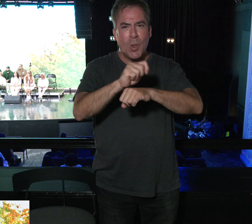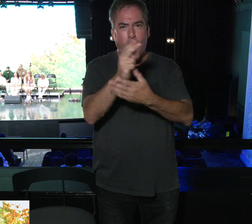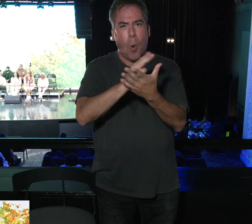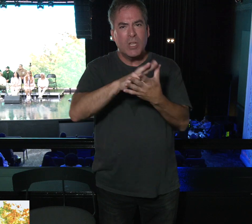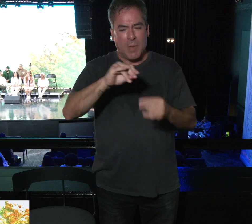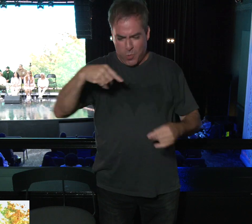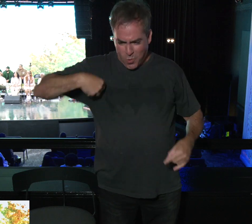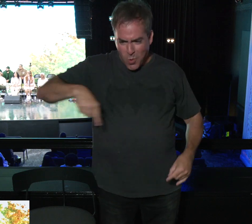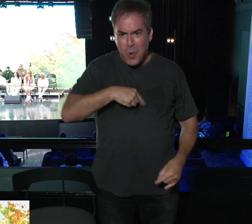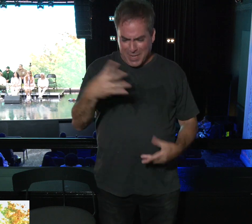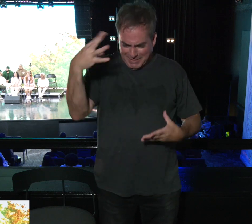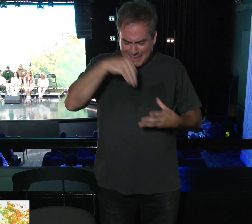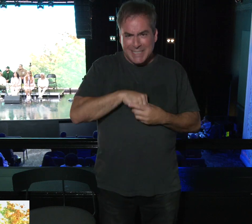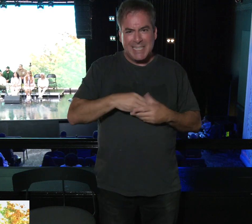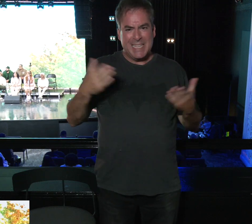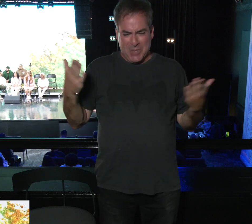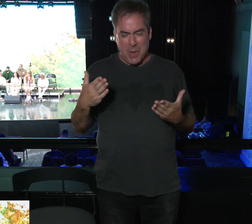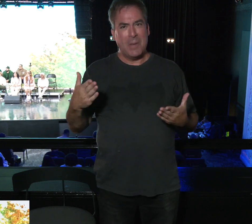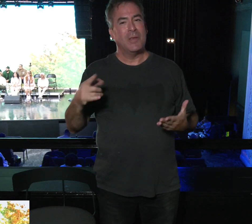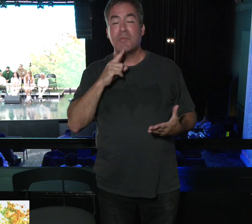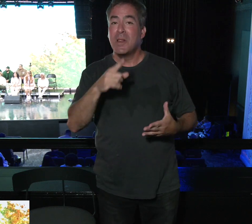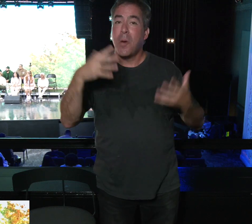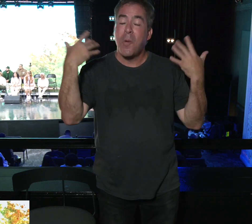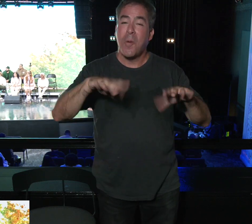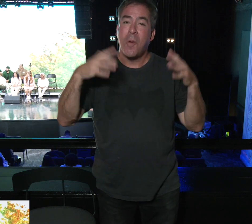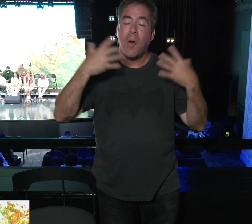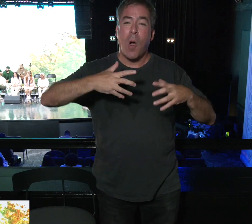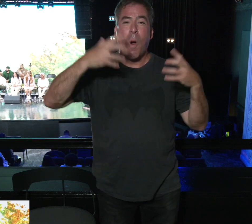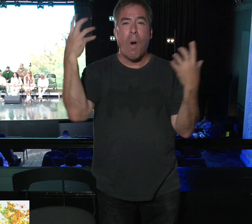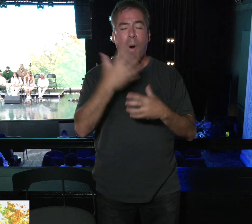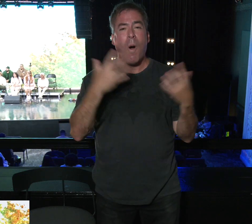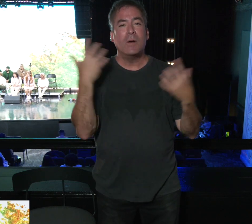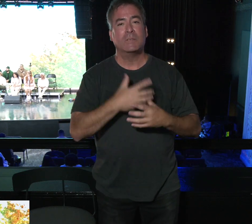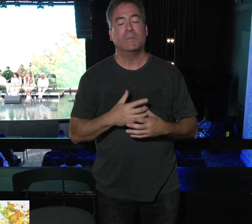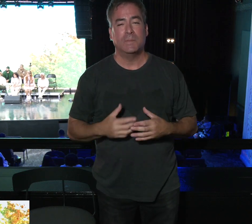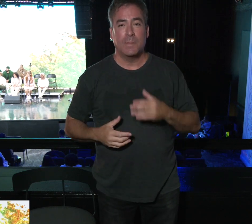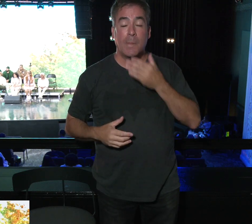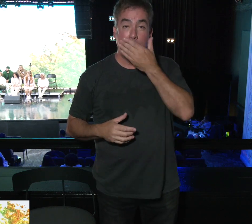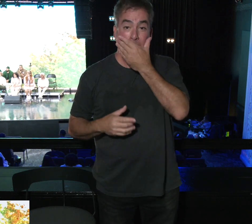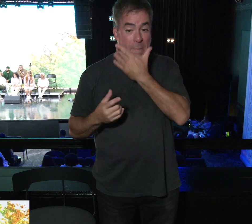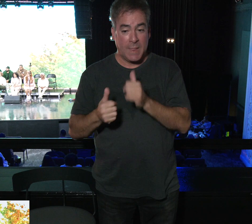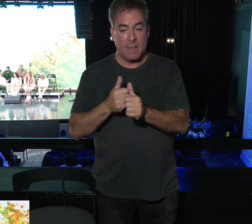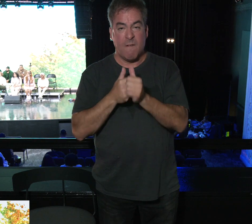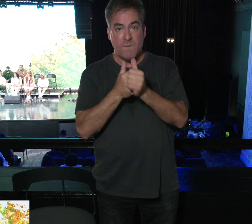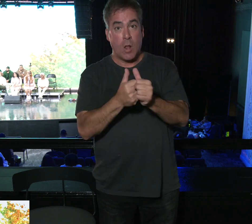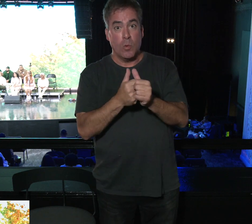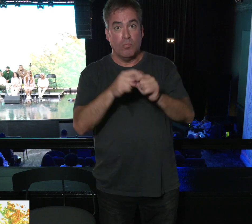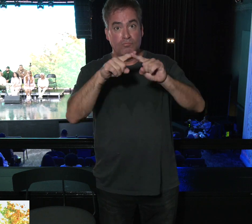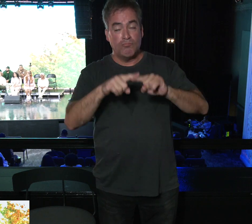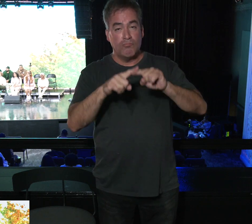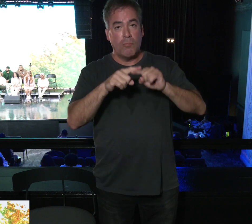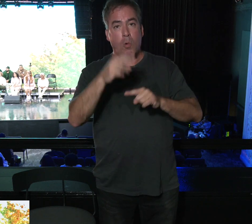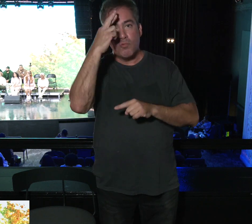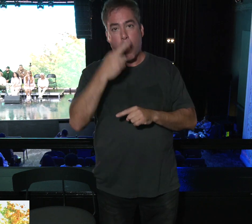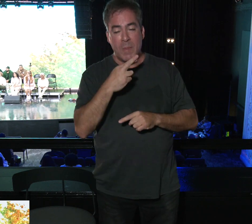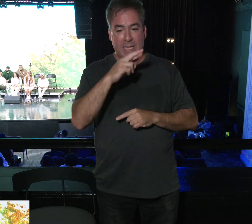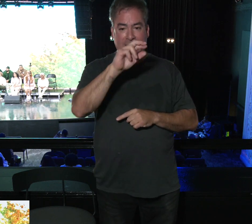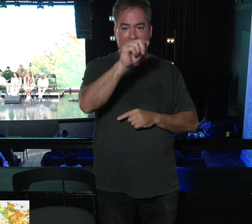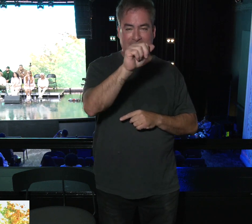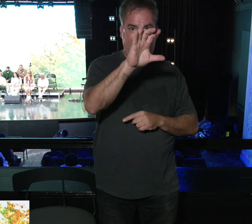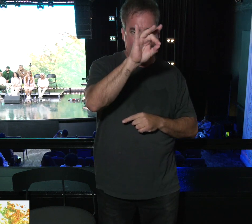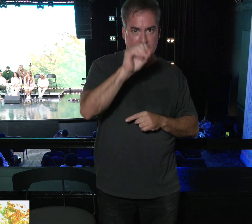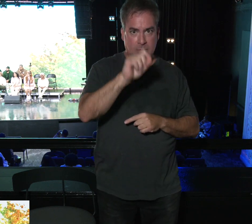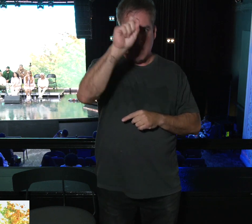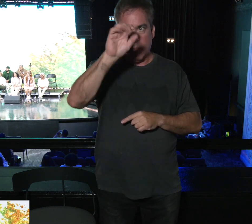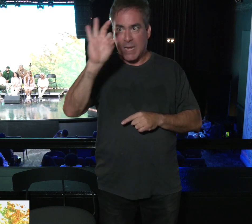We are the meeting place. That is massive. Now, according to Romans 8, 9, if he isn't living in us, then